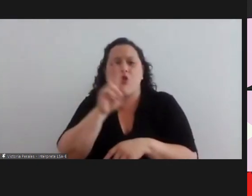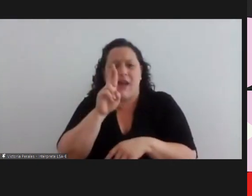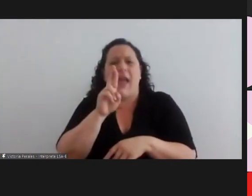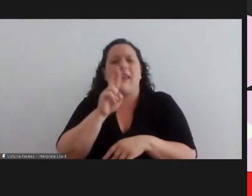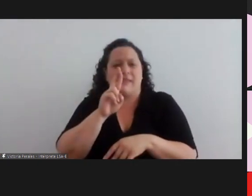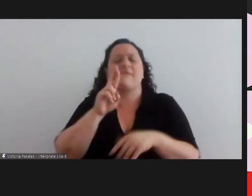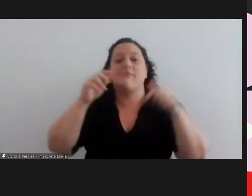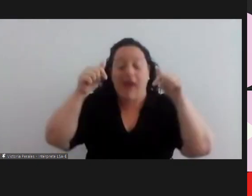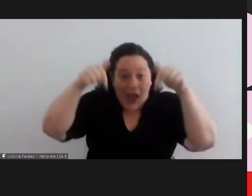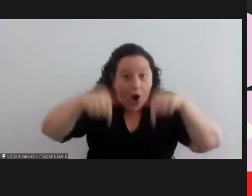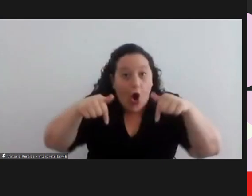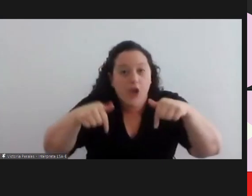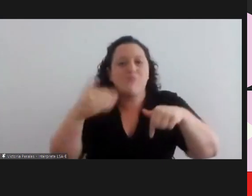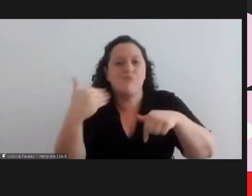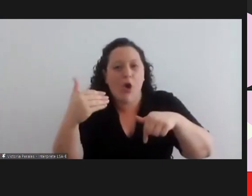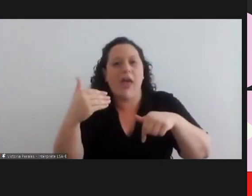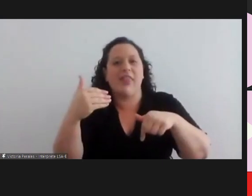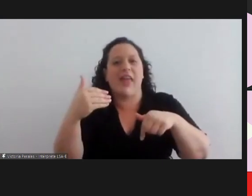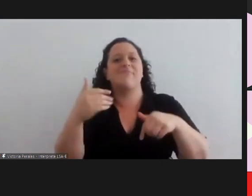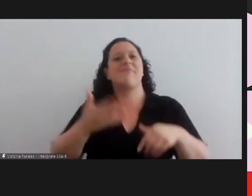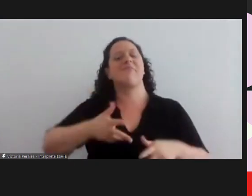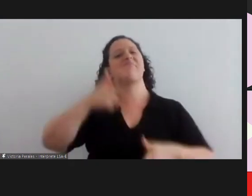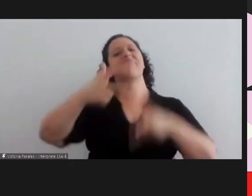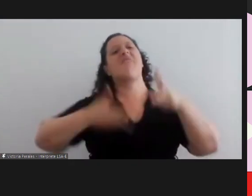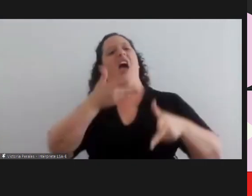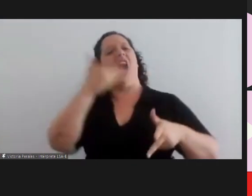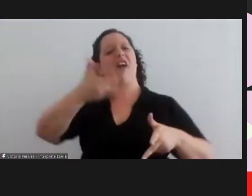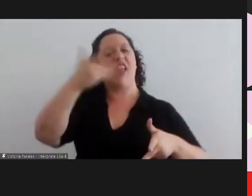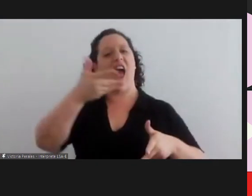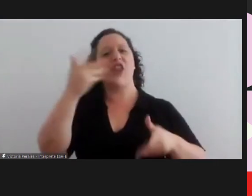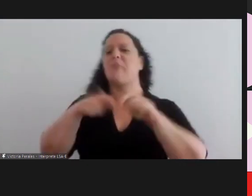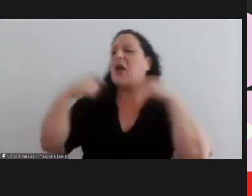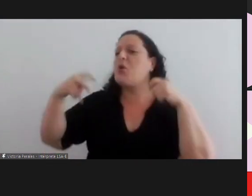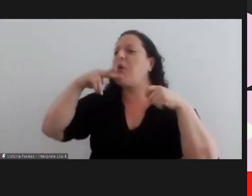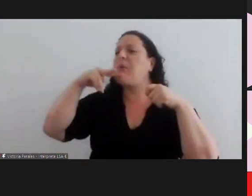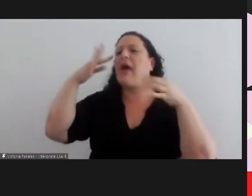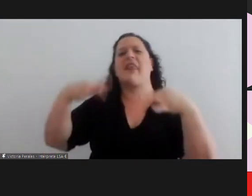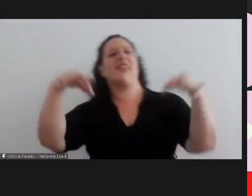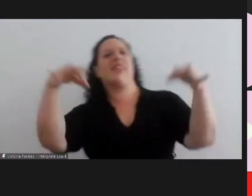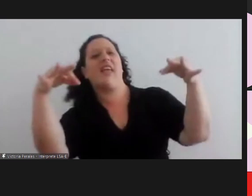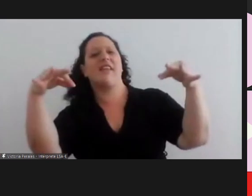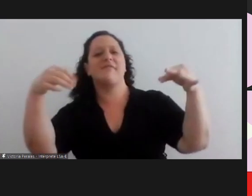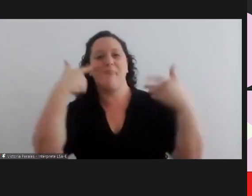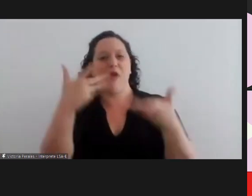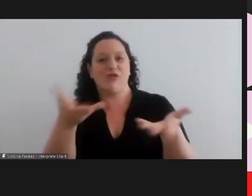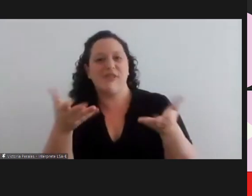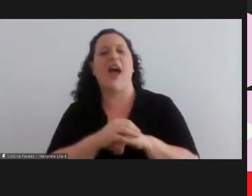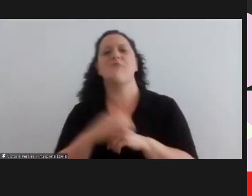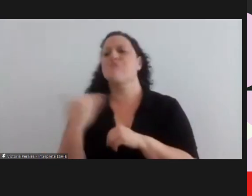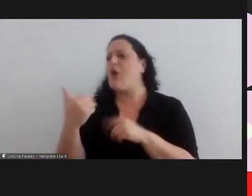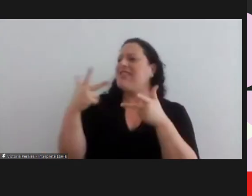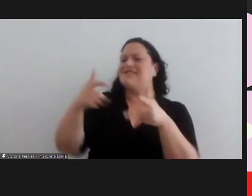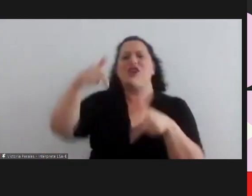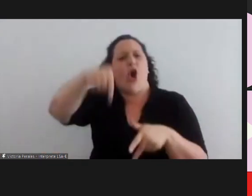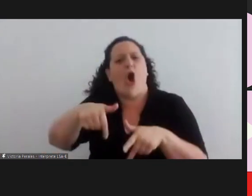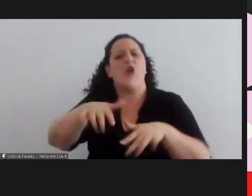Those women who can now speak out, who can show their green scarves, who can say, today we